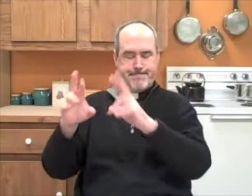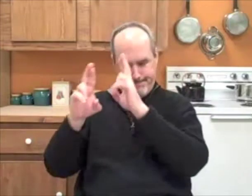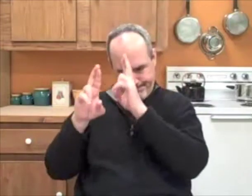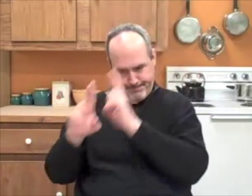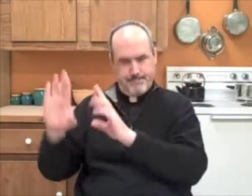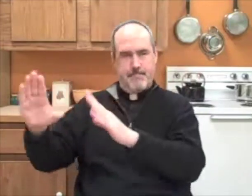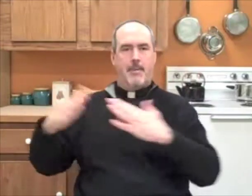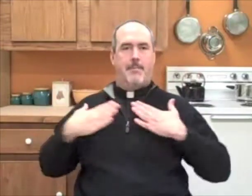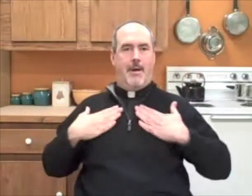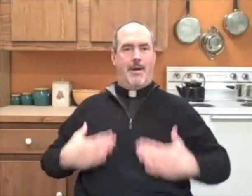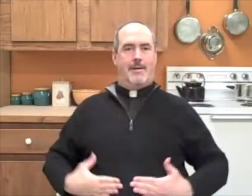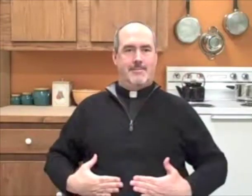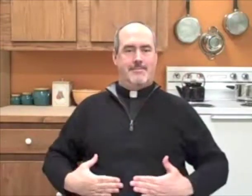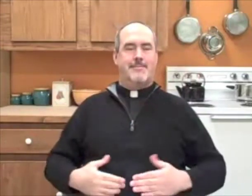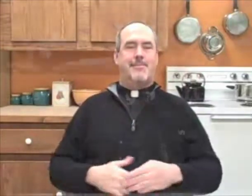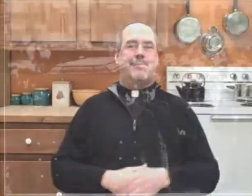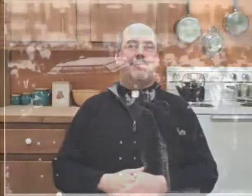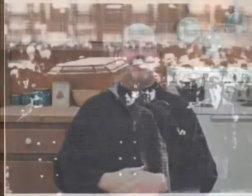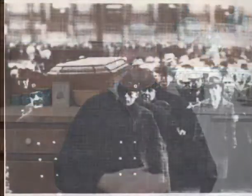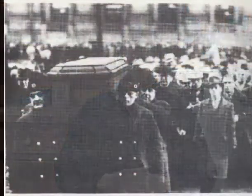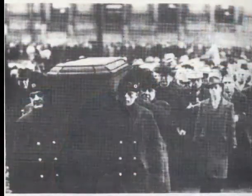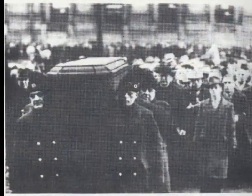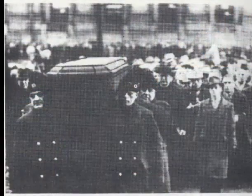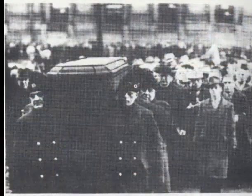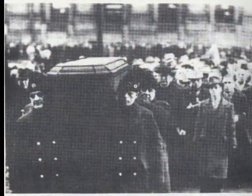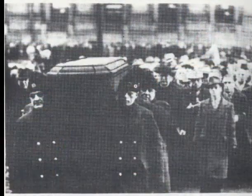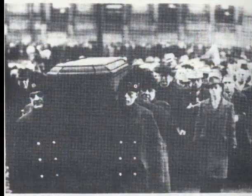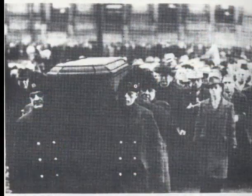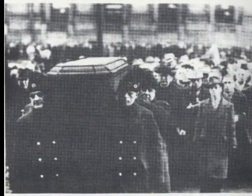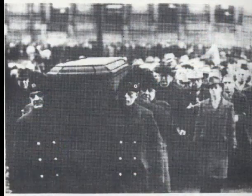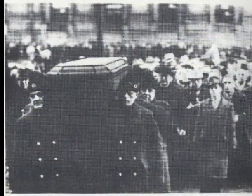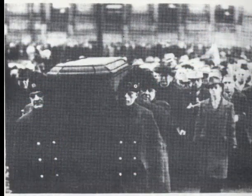newspaper said that over one million people came to pay their respects.